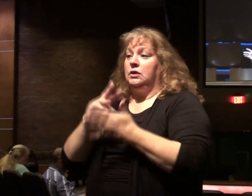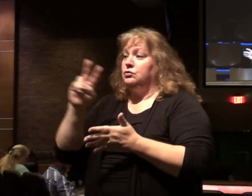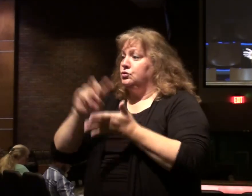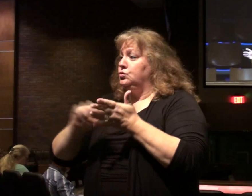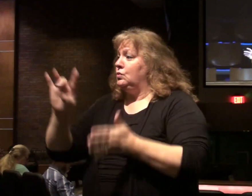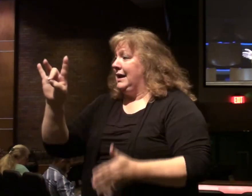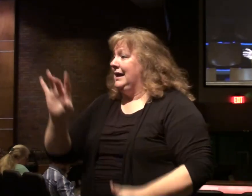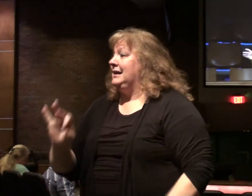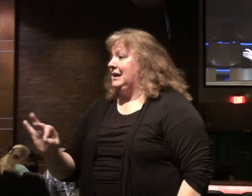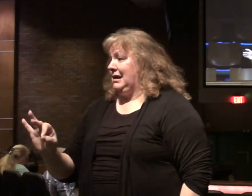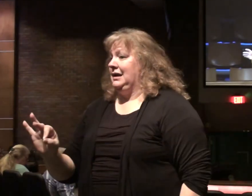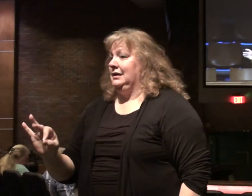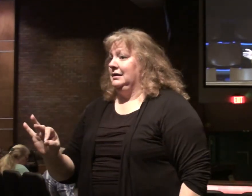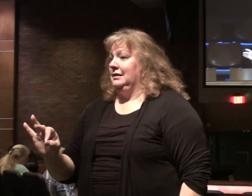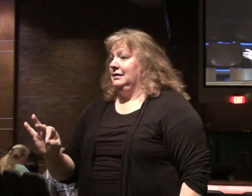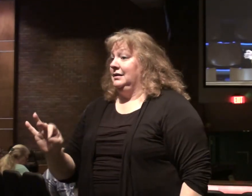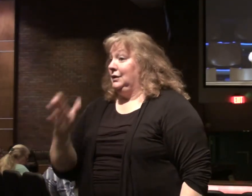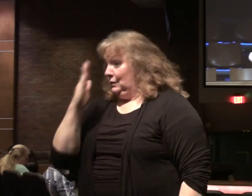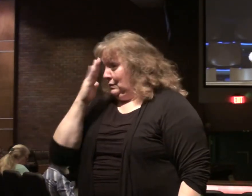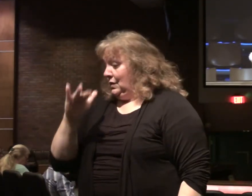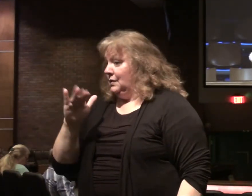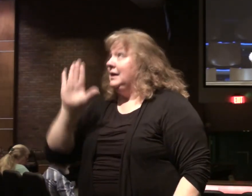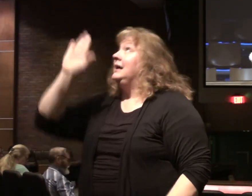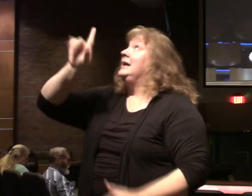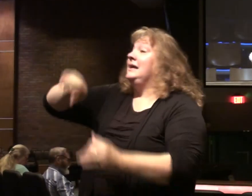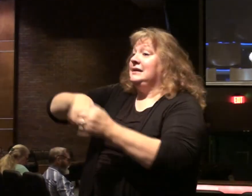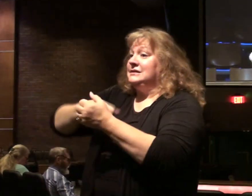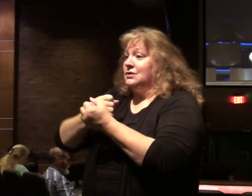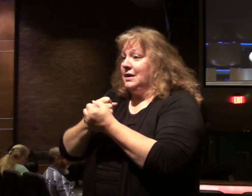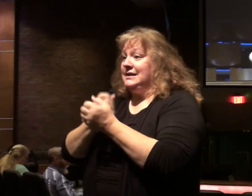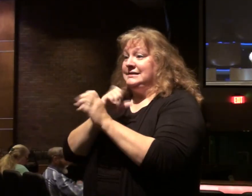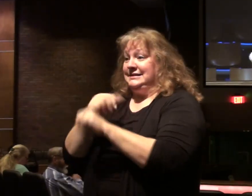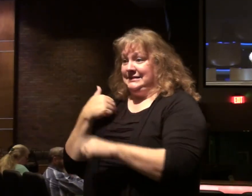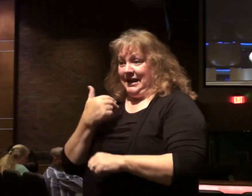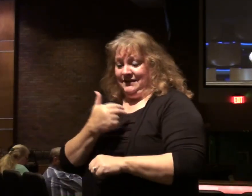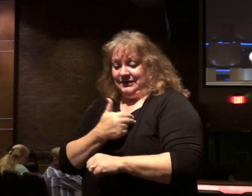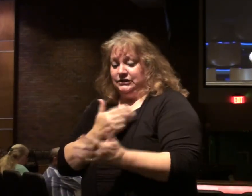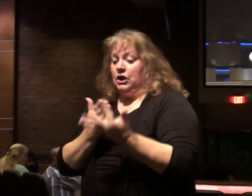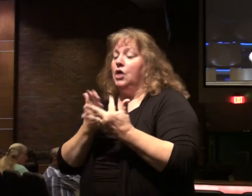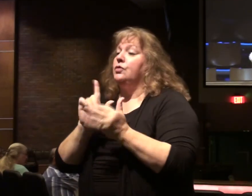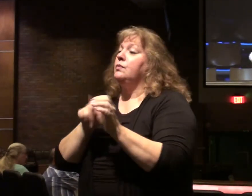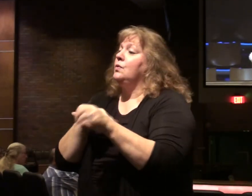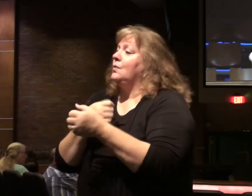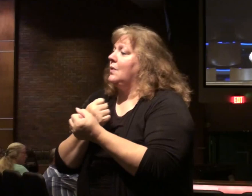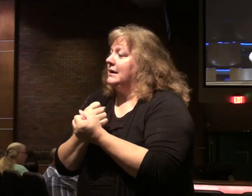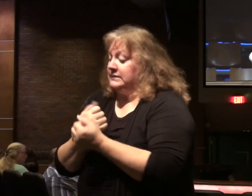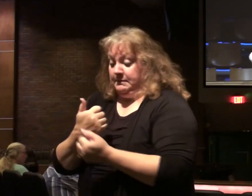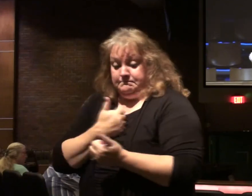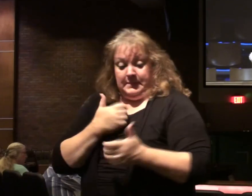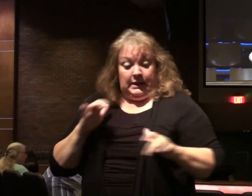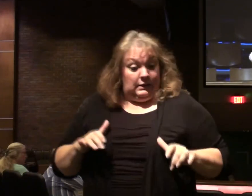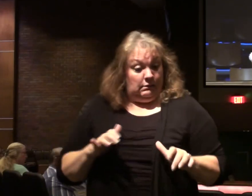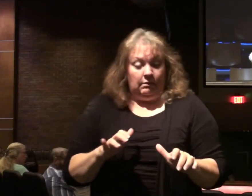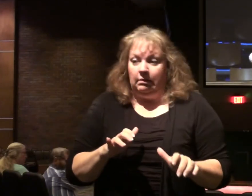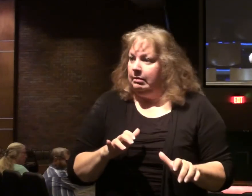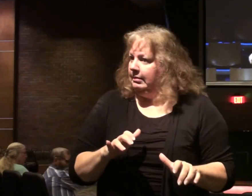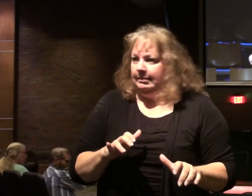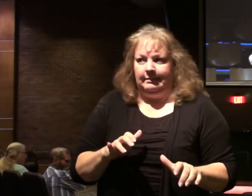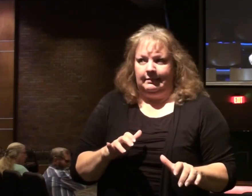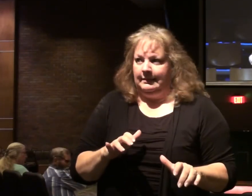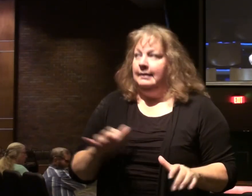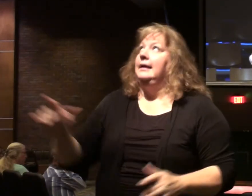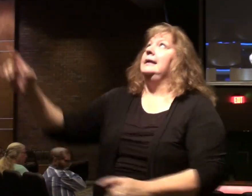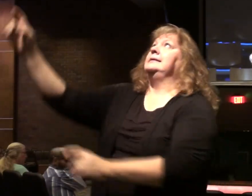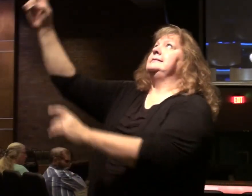Hopefully verses you know by heart. For by grace you have to save through faith. And that not yourselves, it's a gift of God.